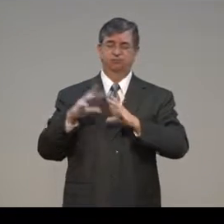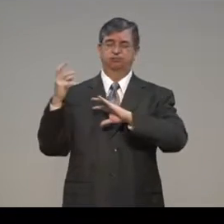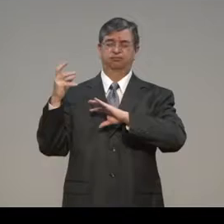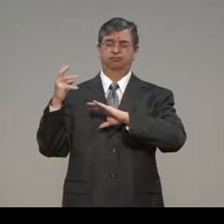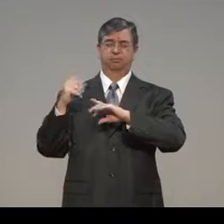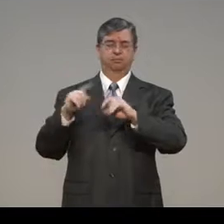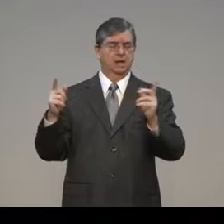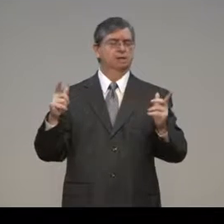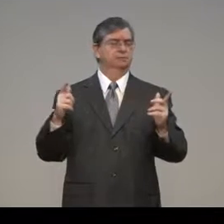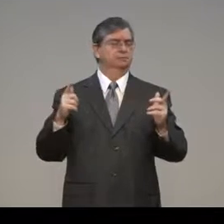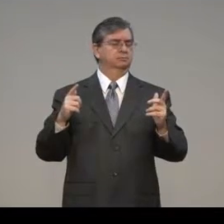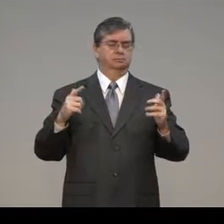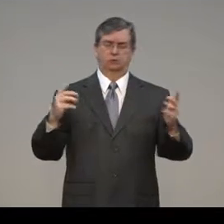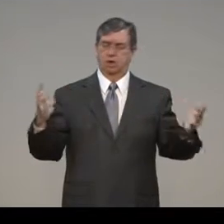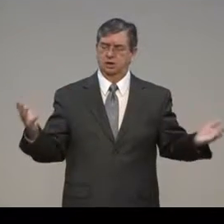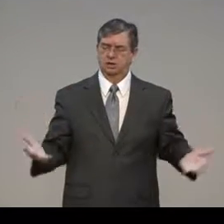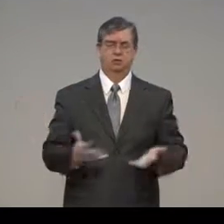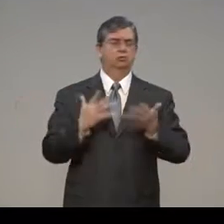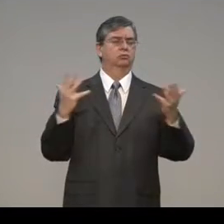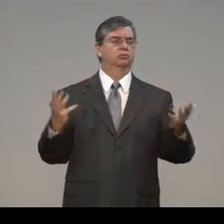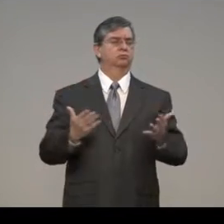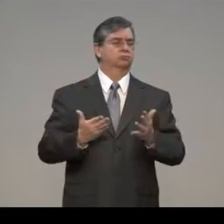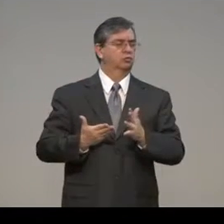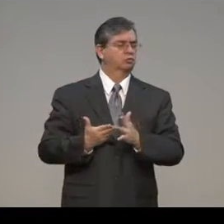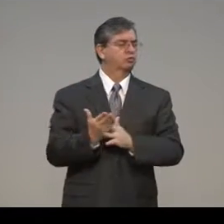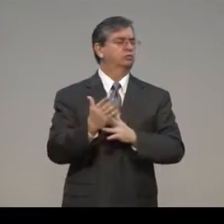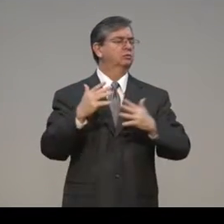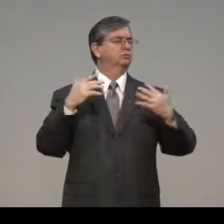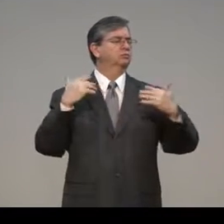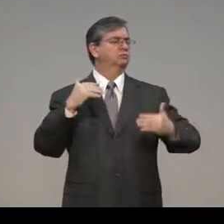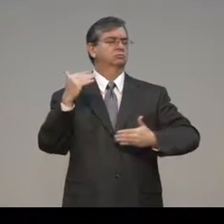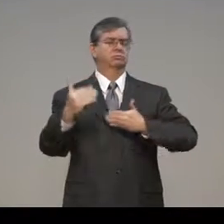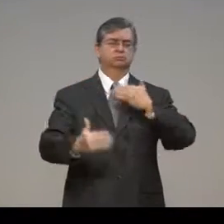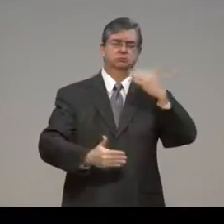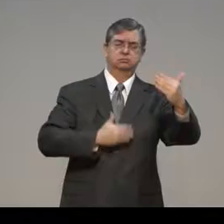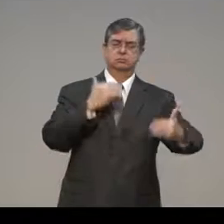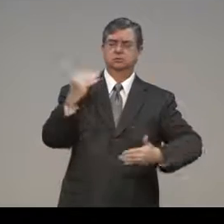With no grace and no mercy, America would be upheaval.